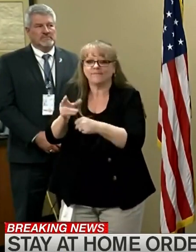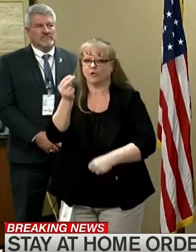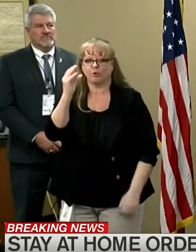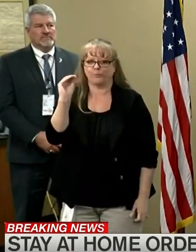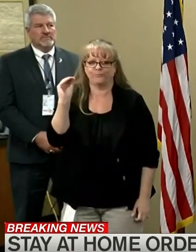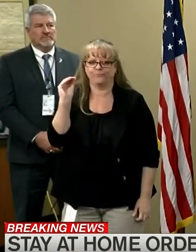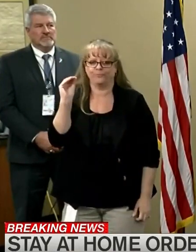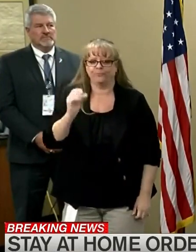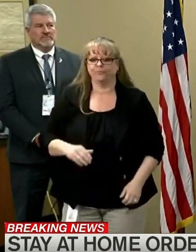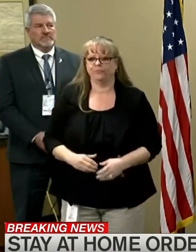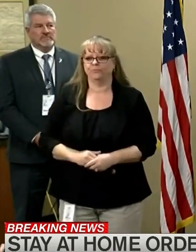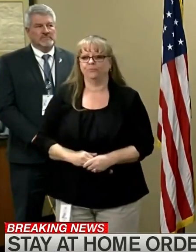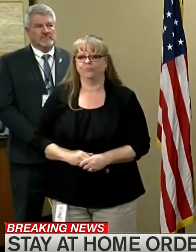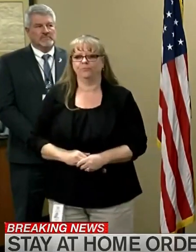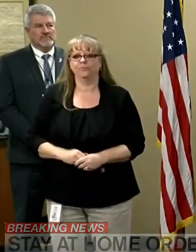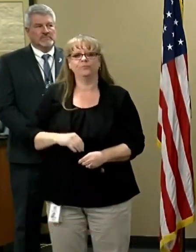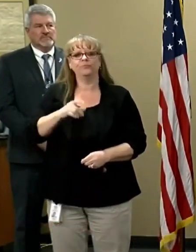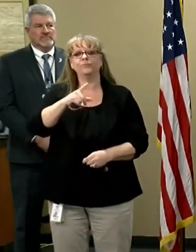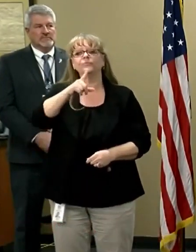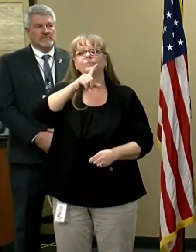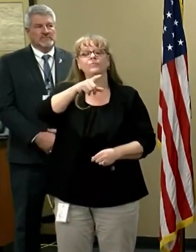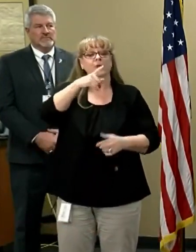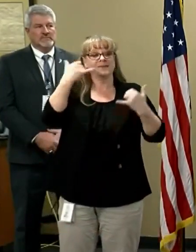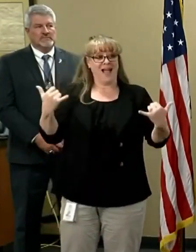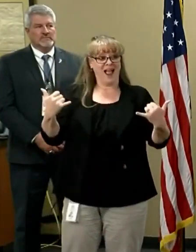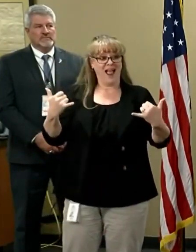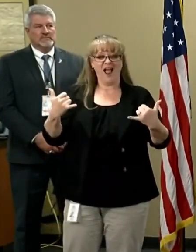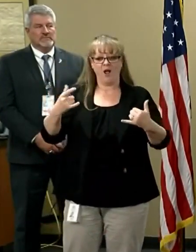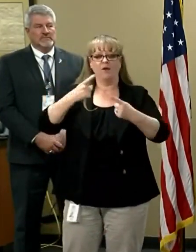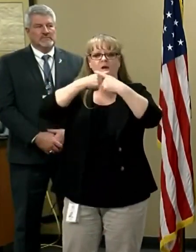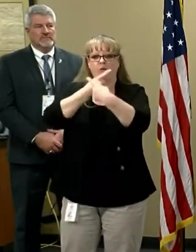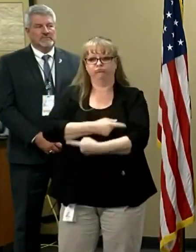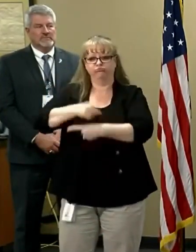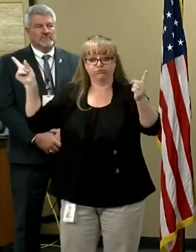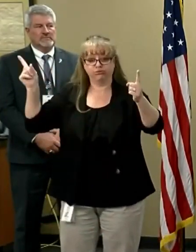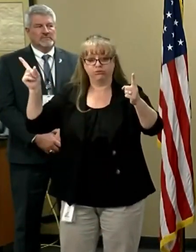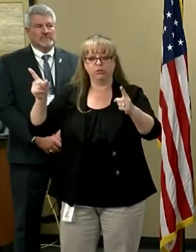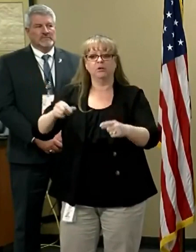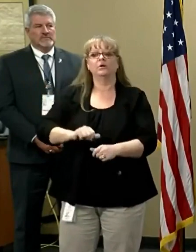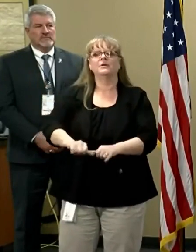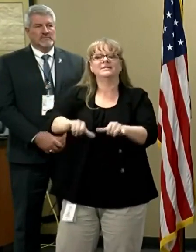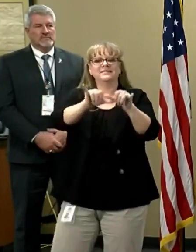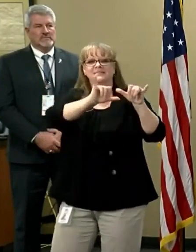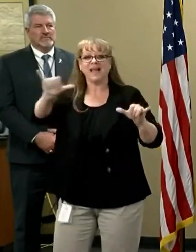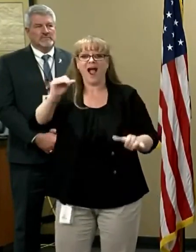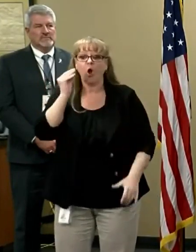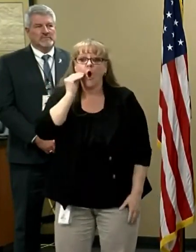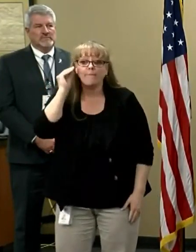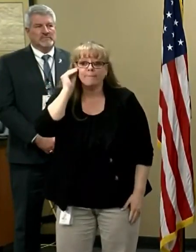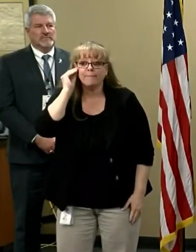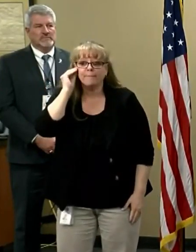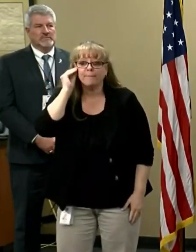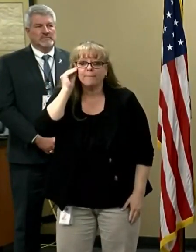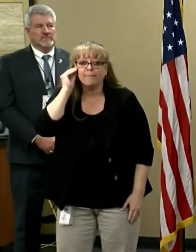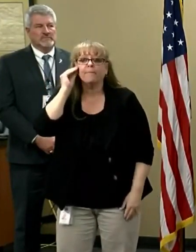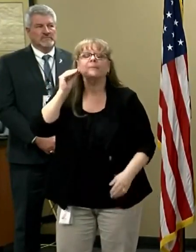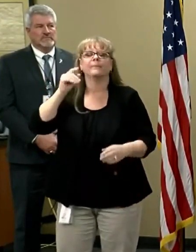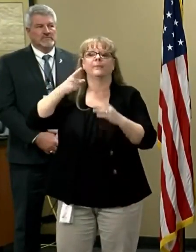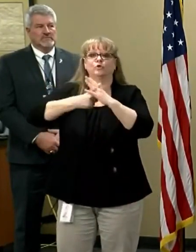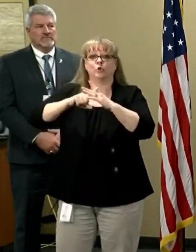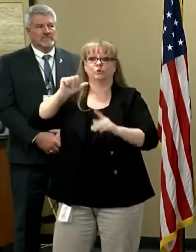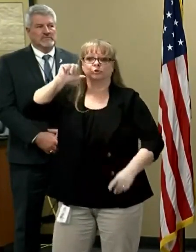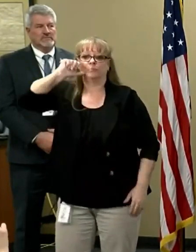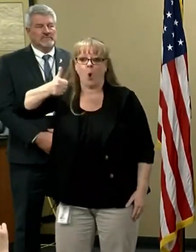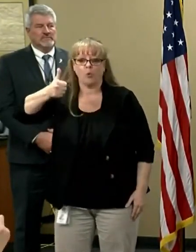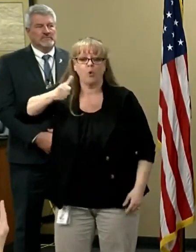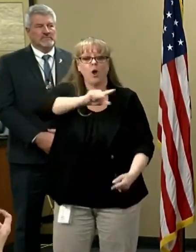6 in the morning and lasts until Saturday, April 11th, 2020. The governor making the call to issue an executive order to